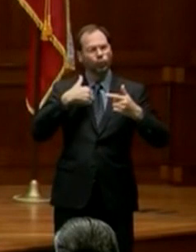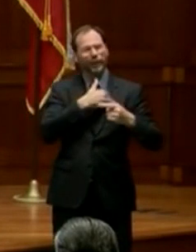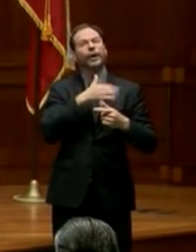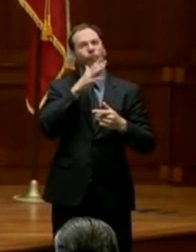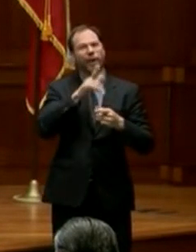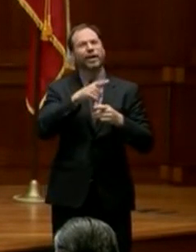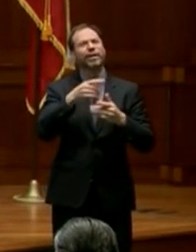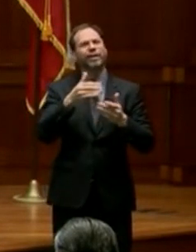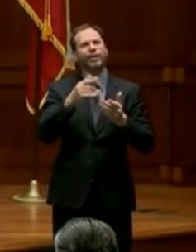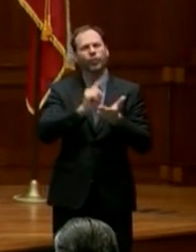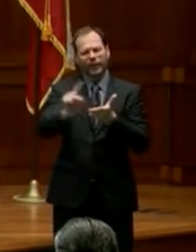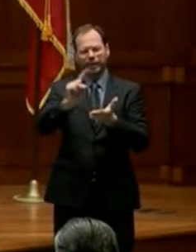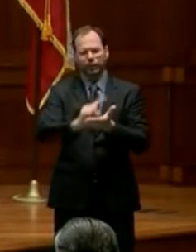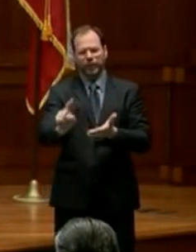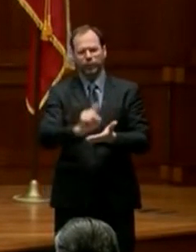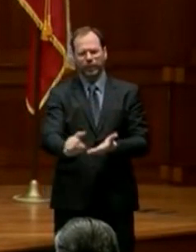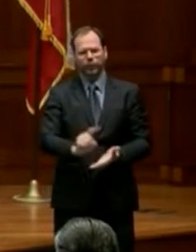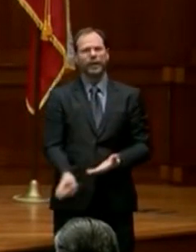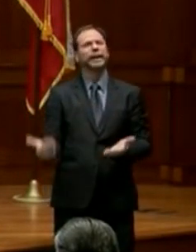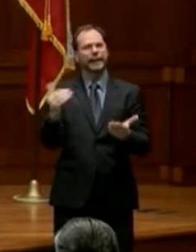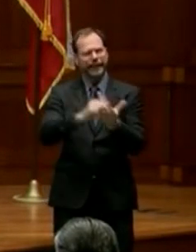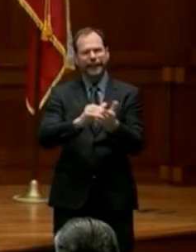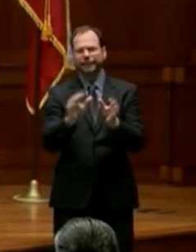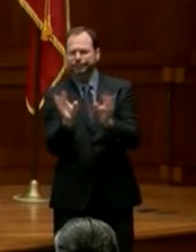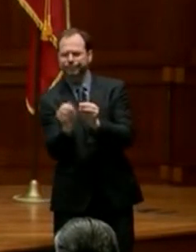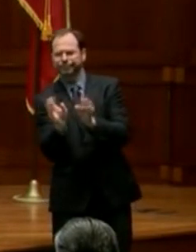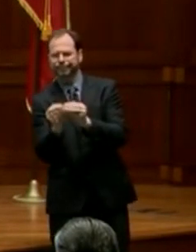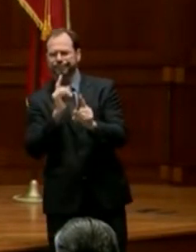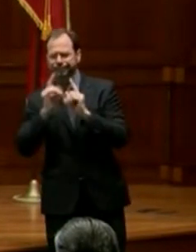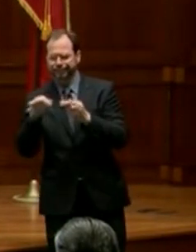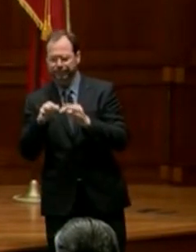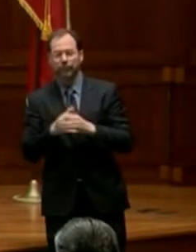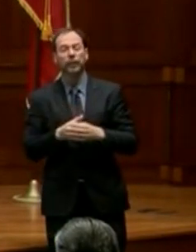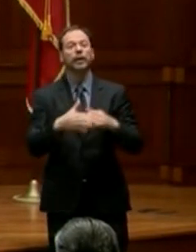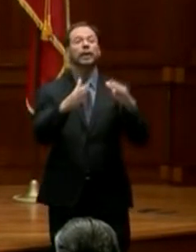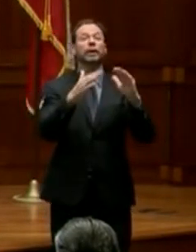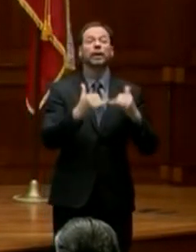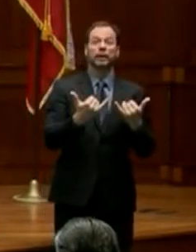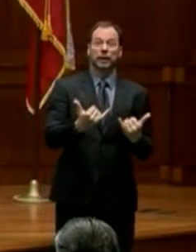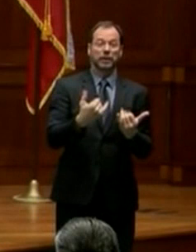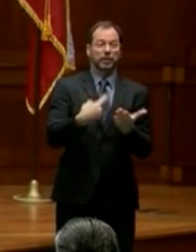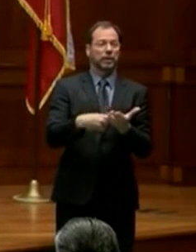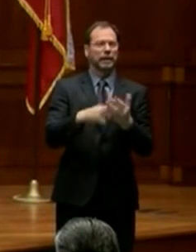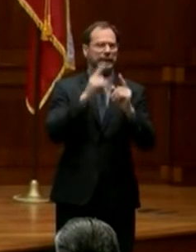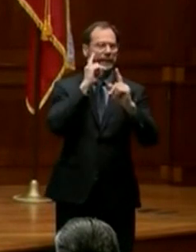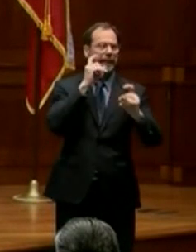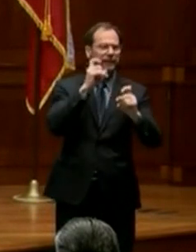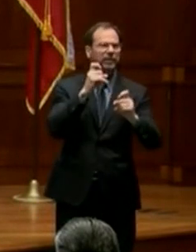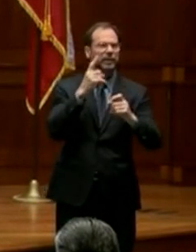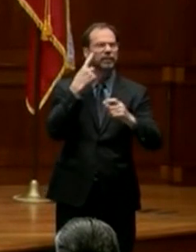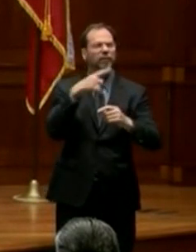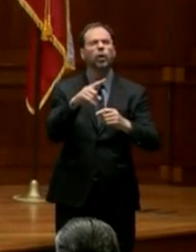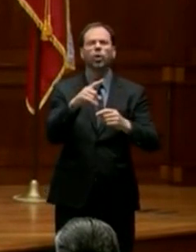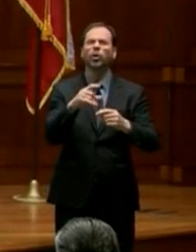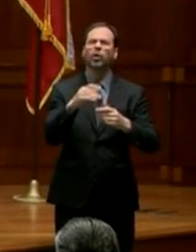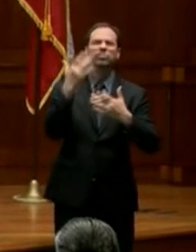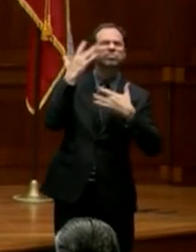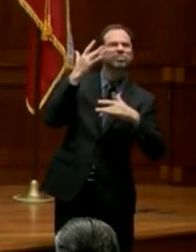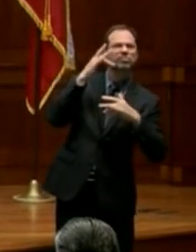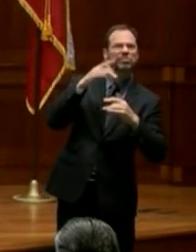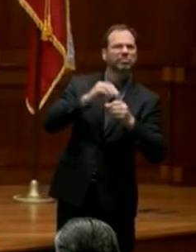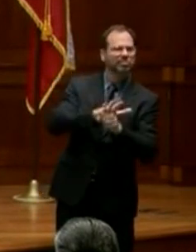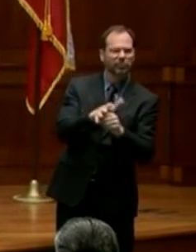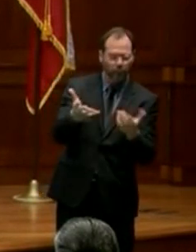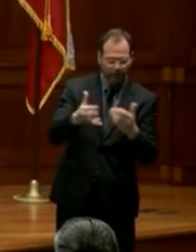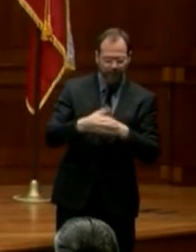basis. Next is testing. And one thing that we want to continue to do in the state of Texas is